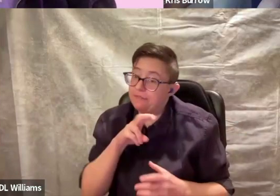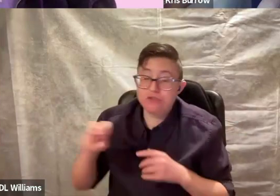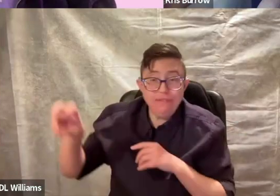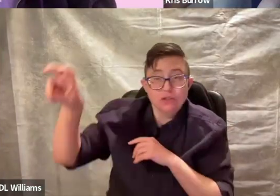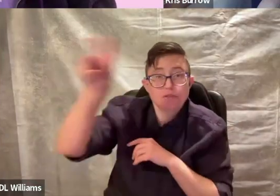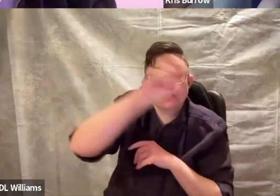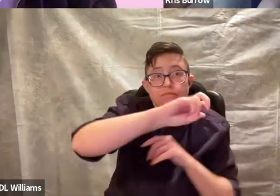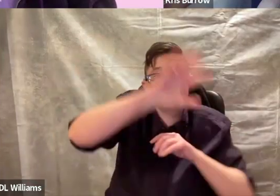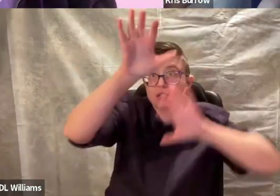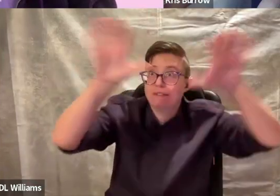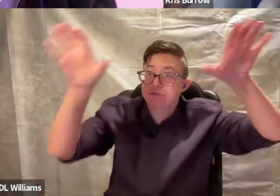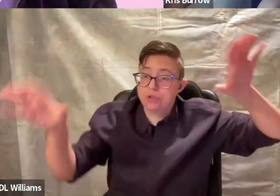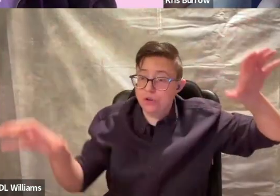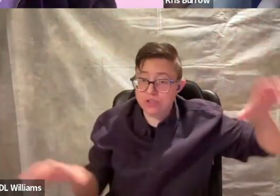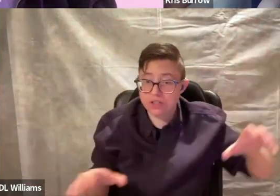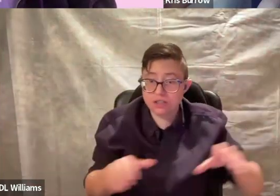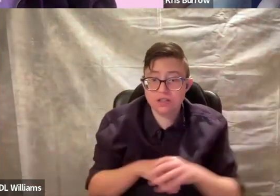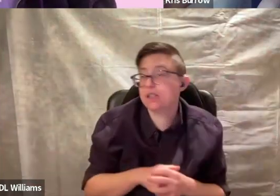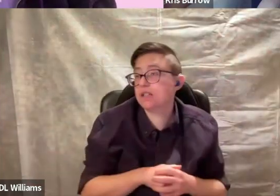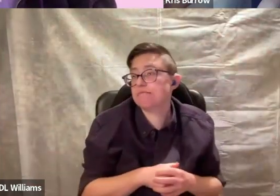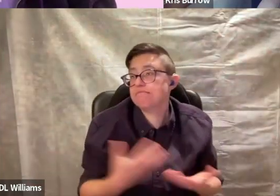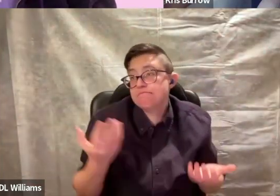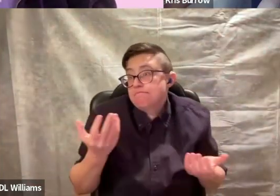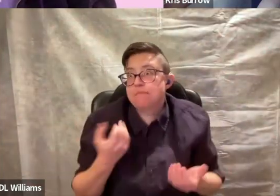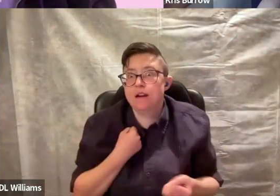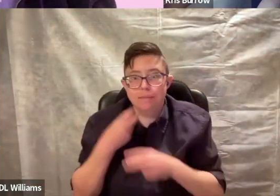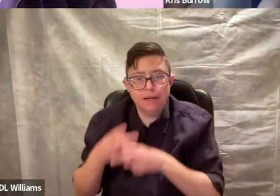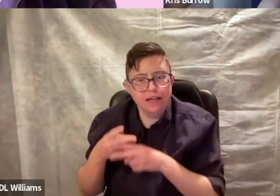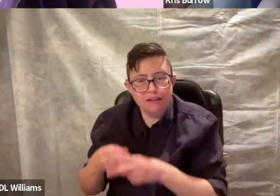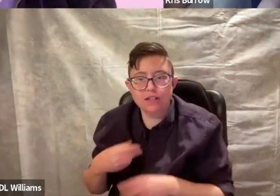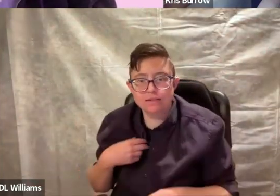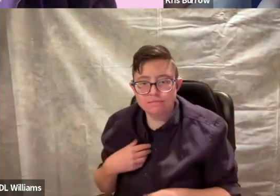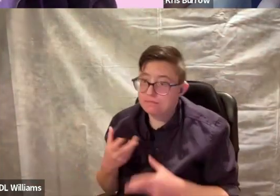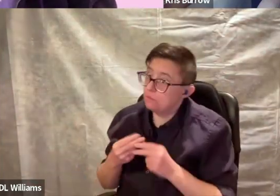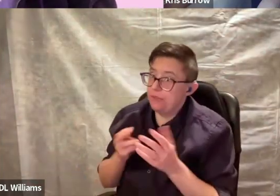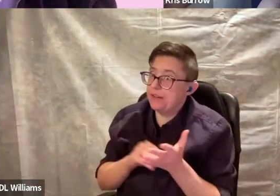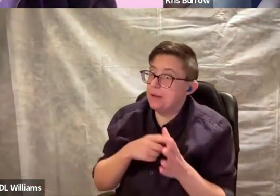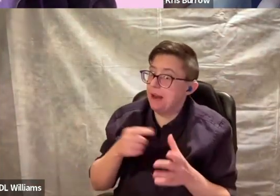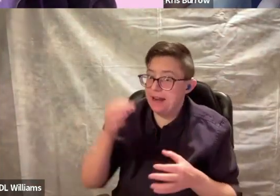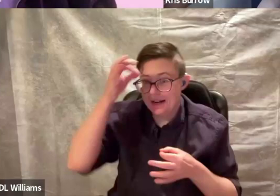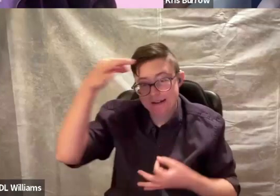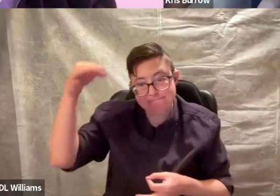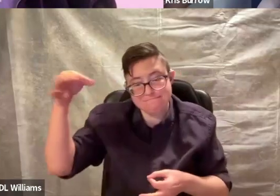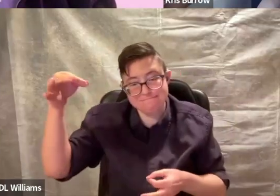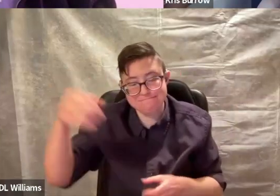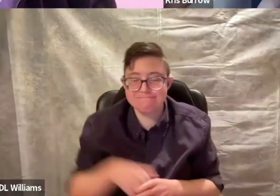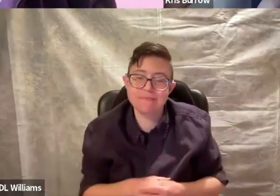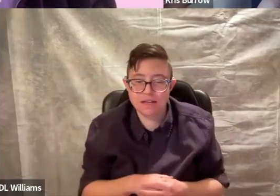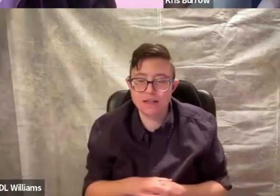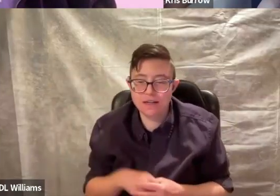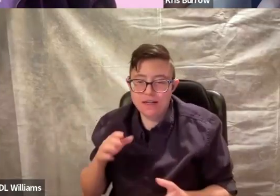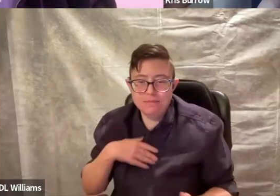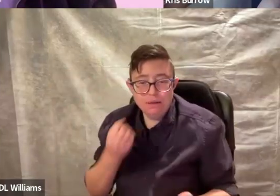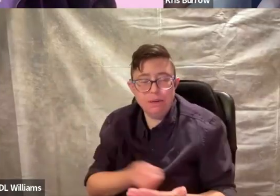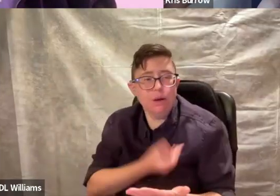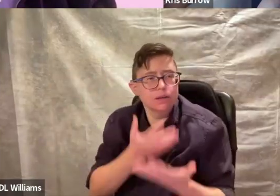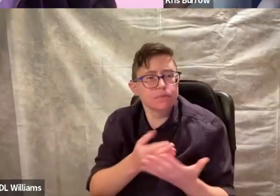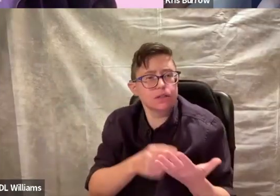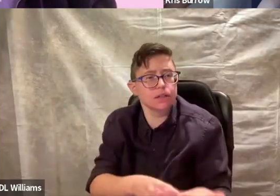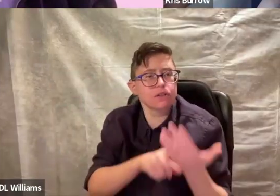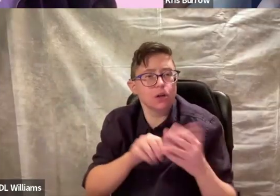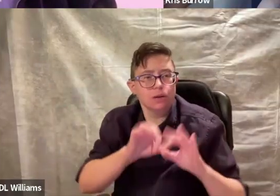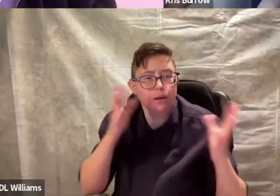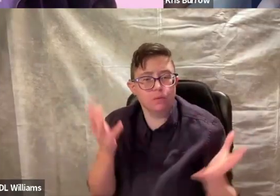I've travelled to several continents. I'm a carer with an MA. My